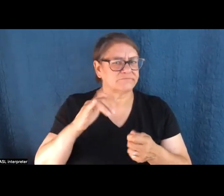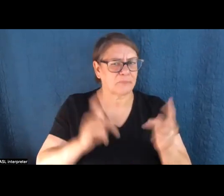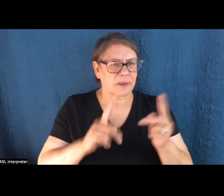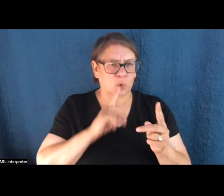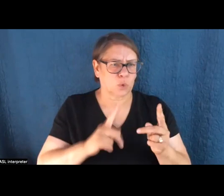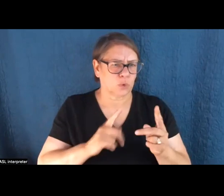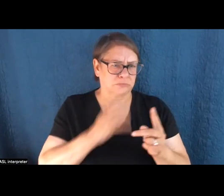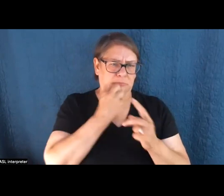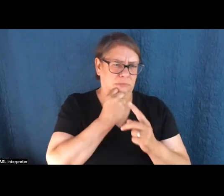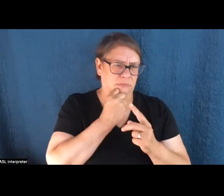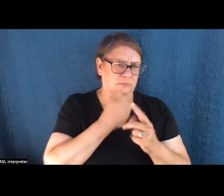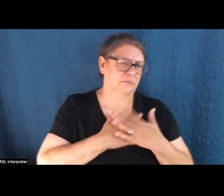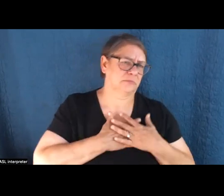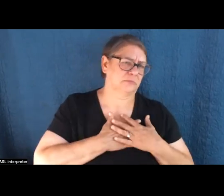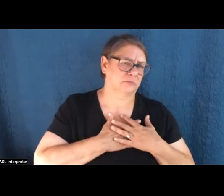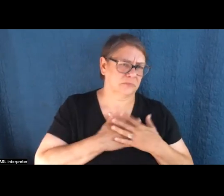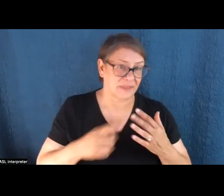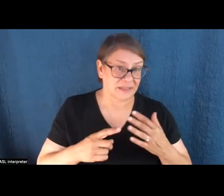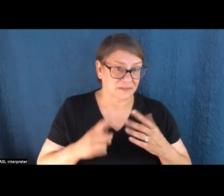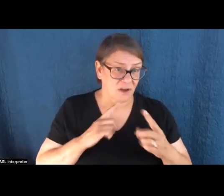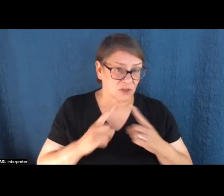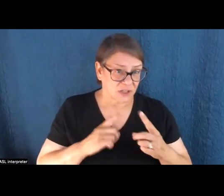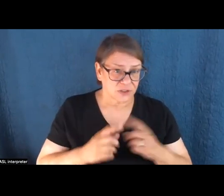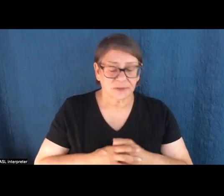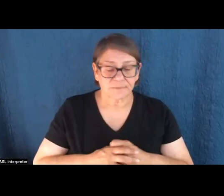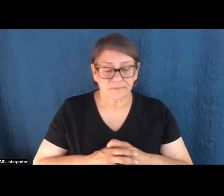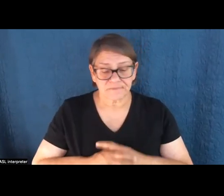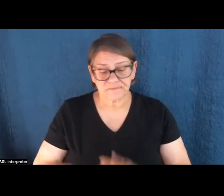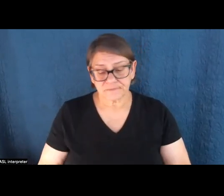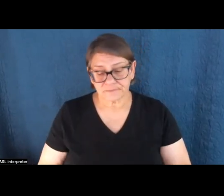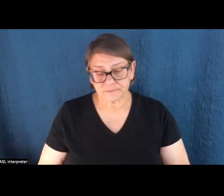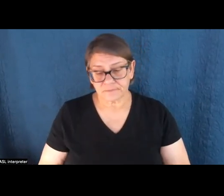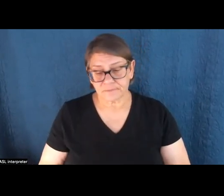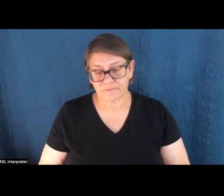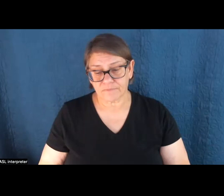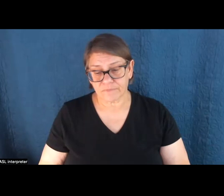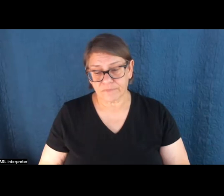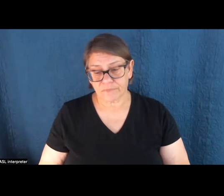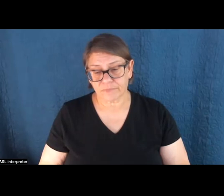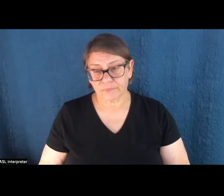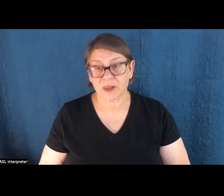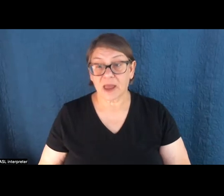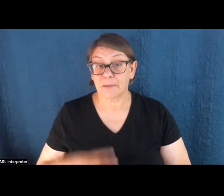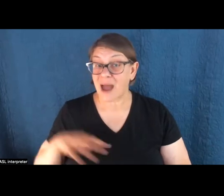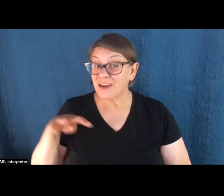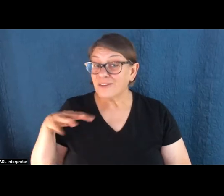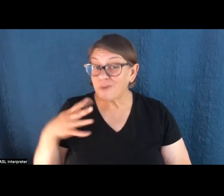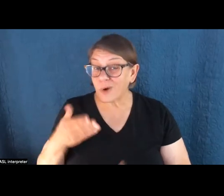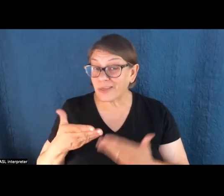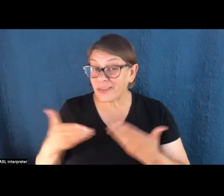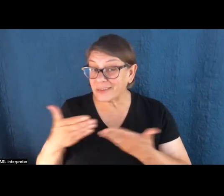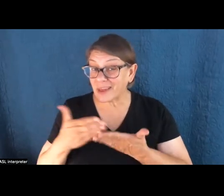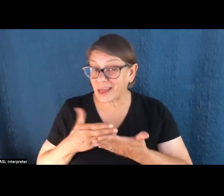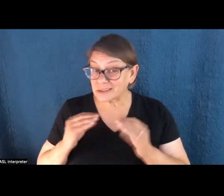conversations in maybe a different direction. So at the same time, and, you fourth major lesson here, sometimes